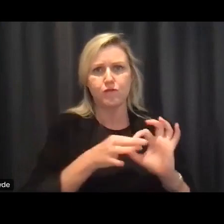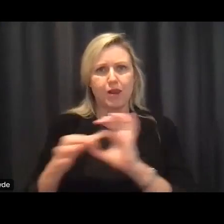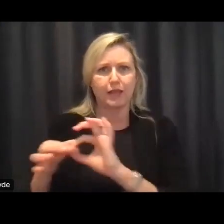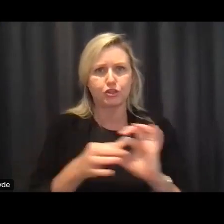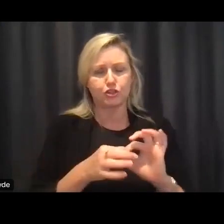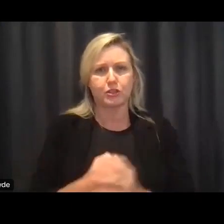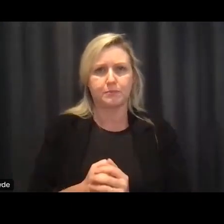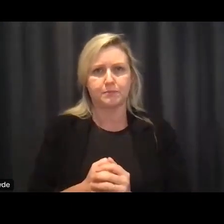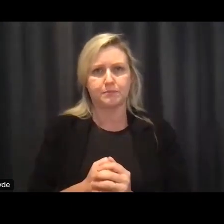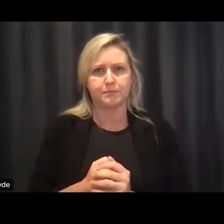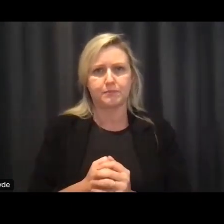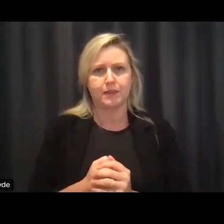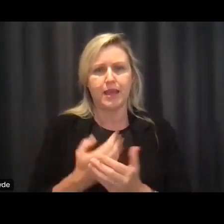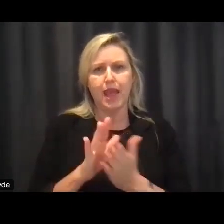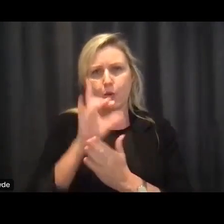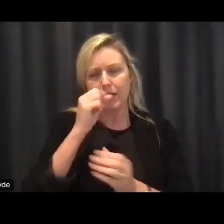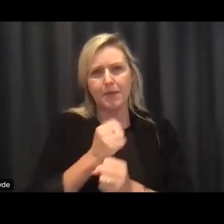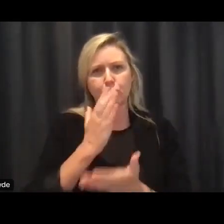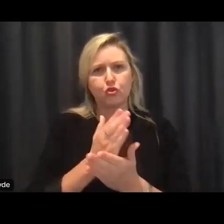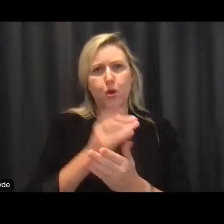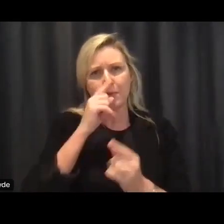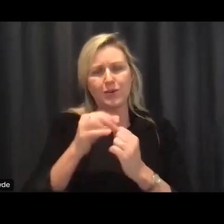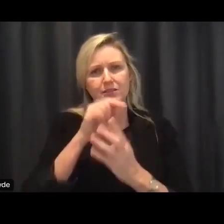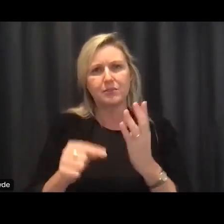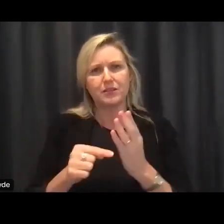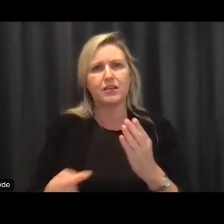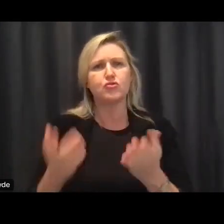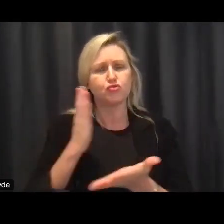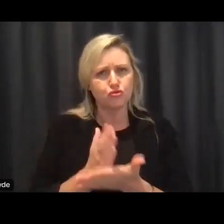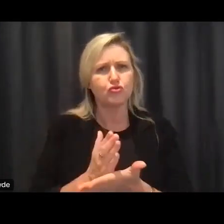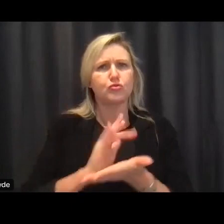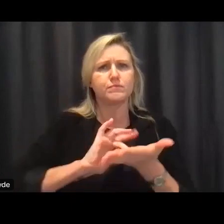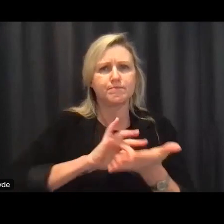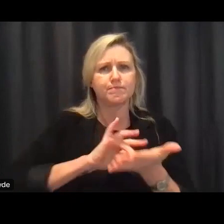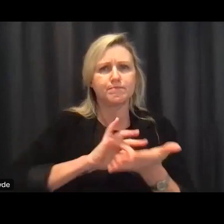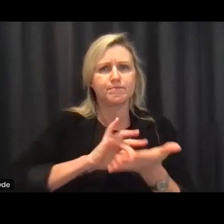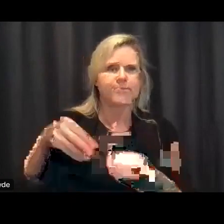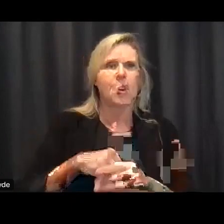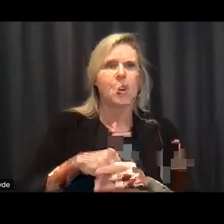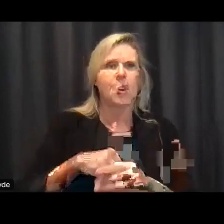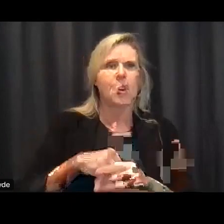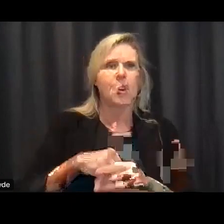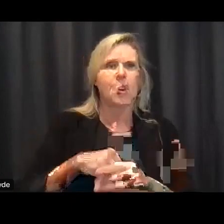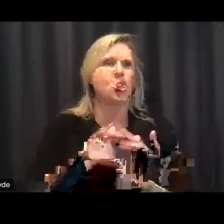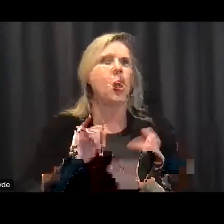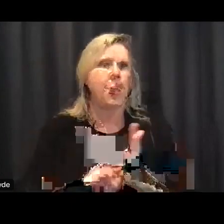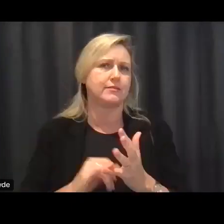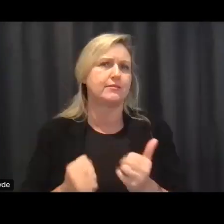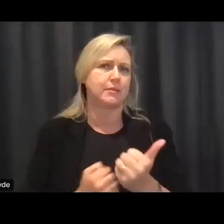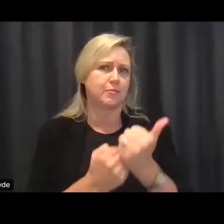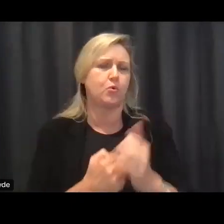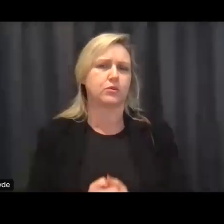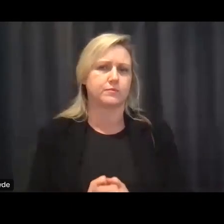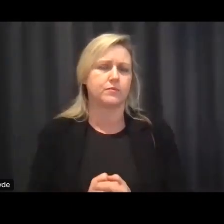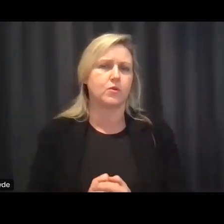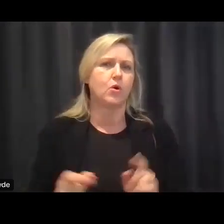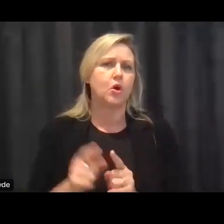into the center of the scheme we're also going to look at the supports available for people who are not ndis